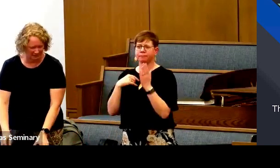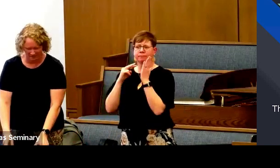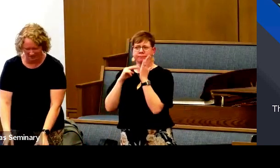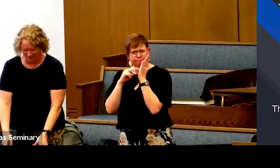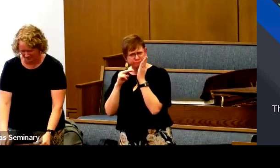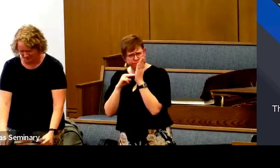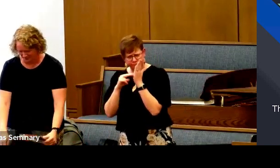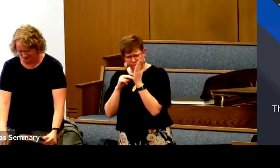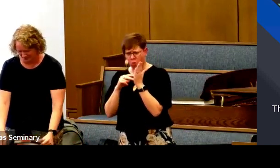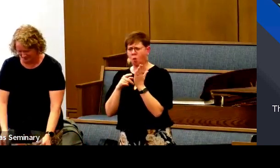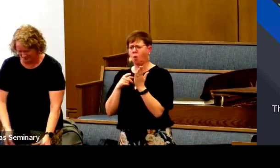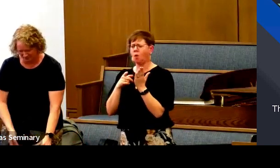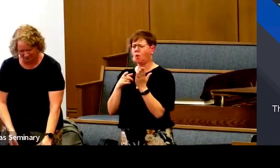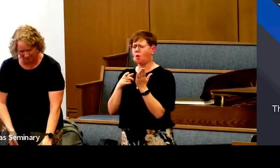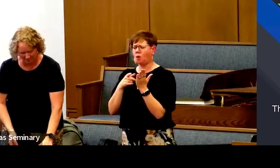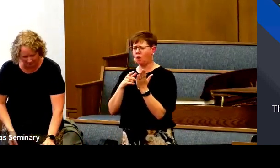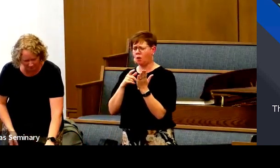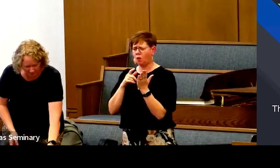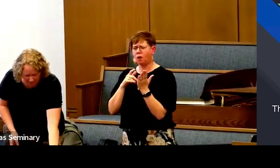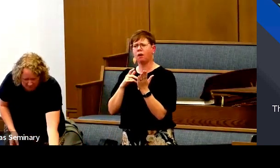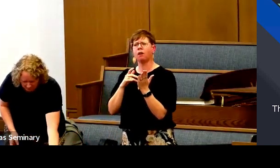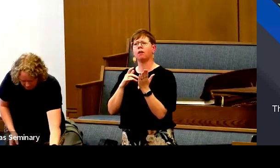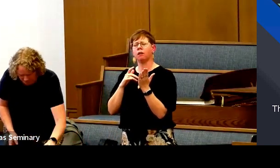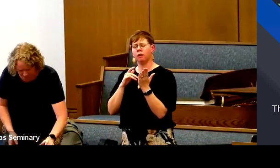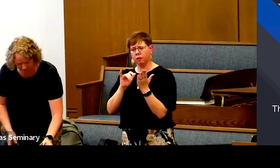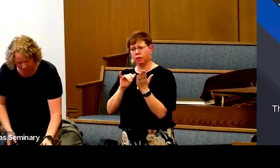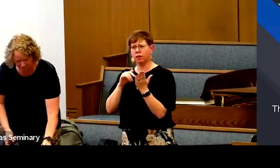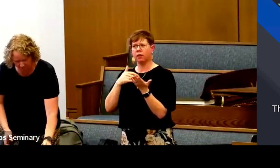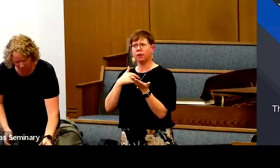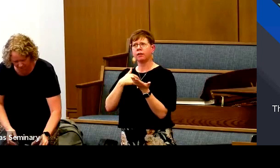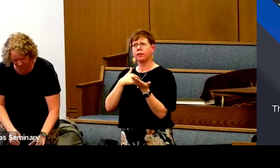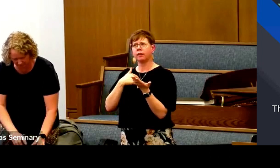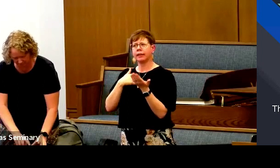Okay, yes. As I read through the book,